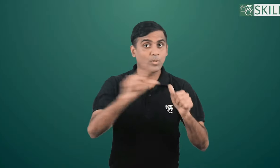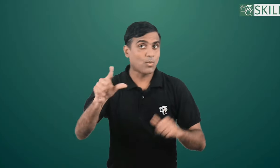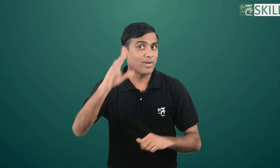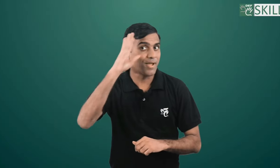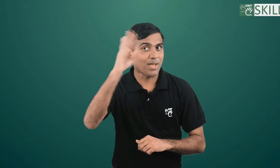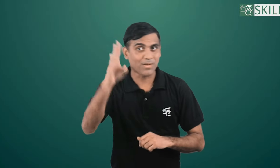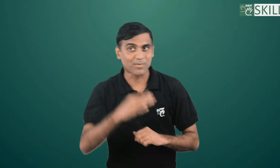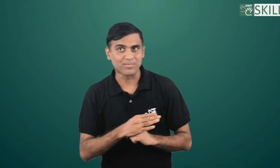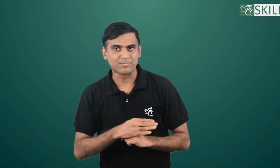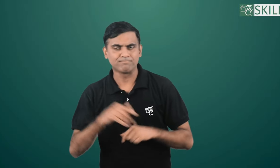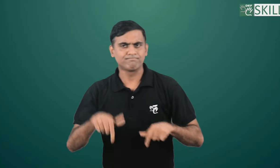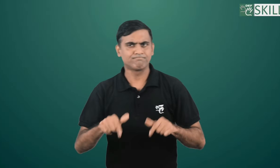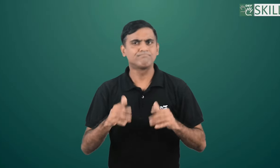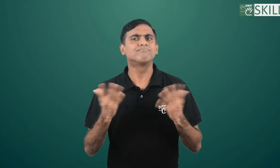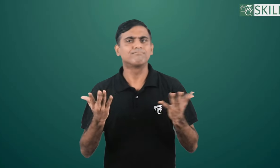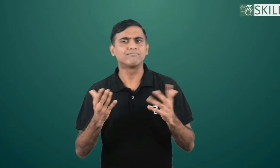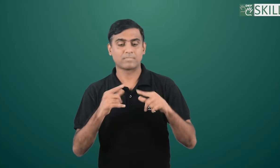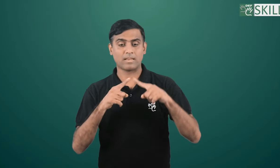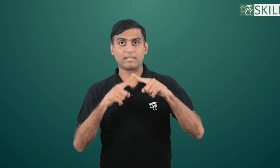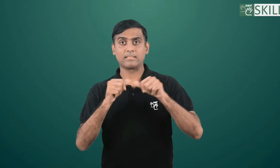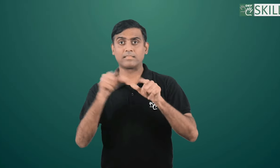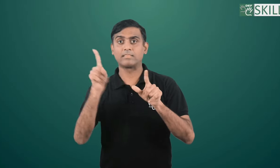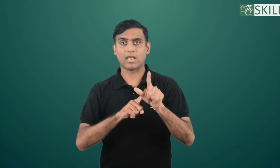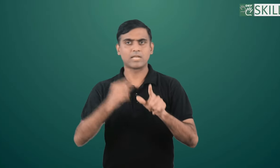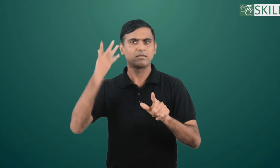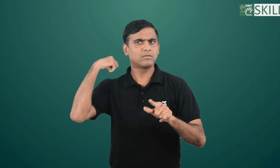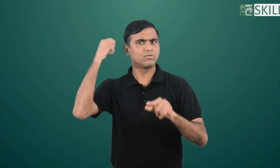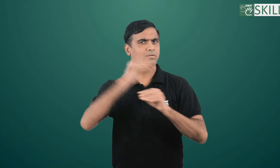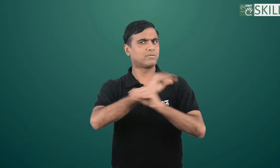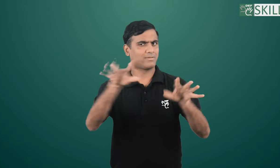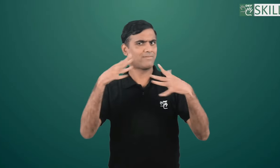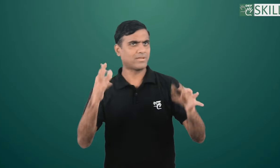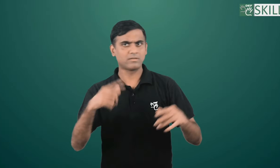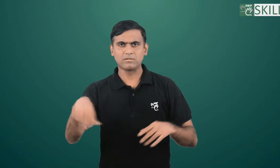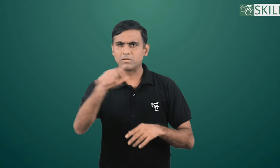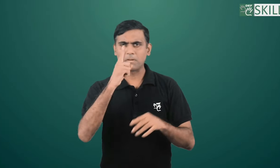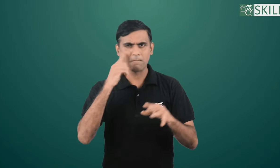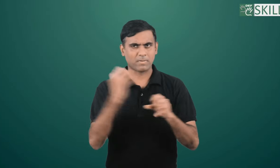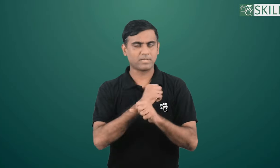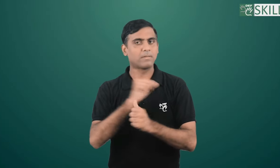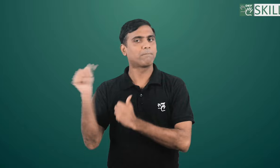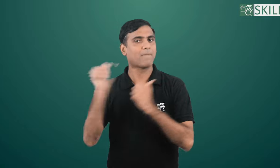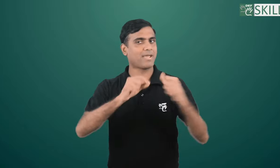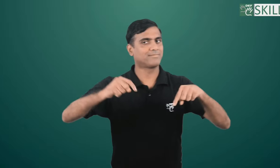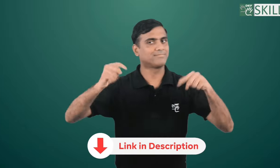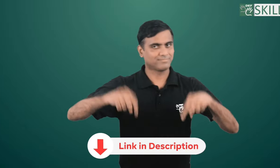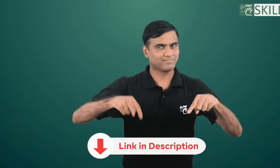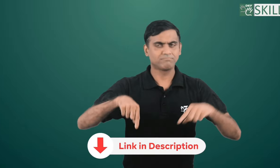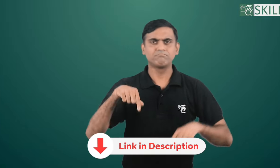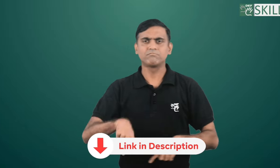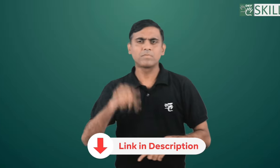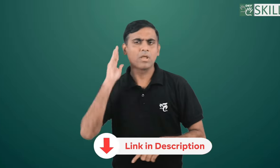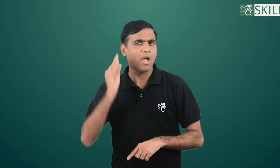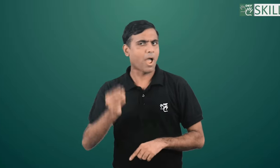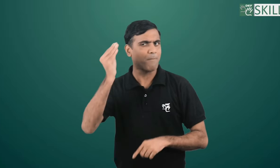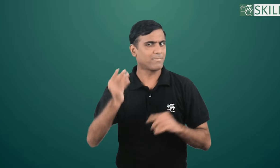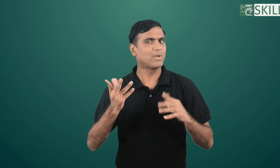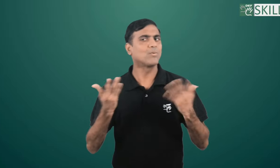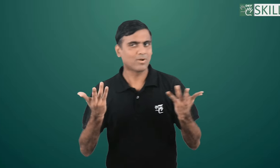hello everyone now in our previous video we shared about our tally courses if you missed watching the video you can watch it from the link